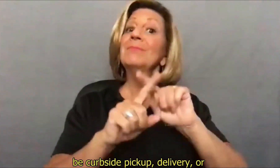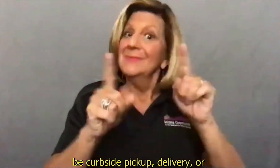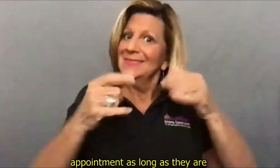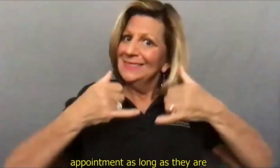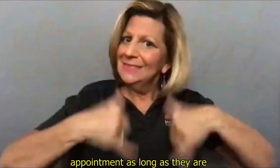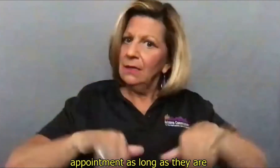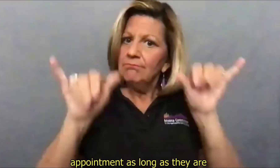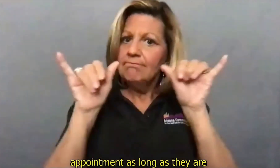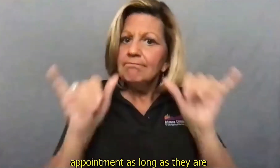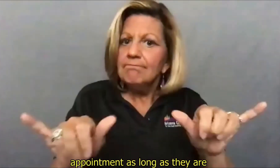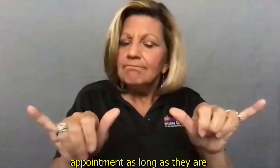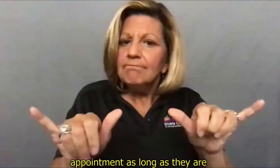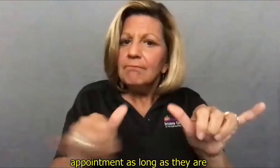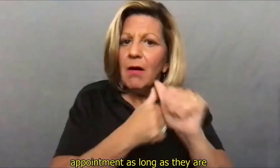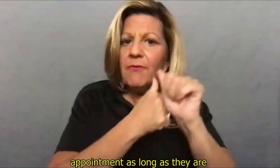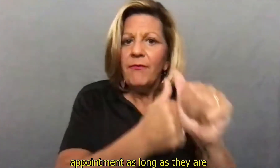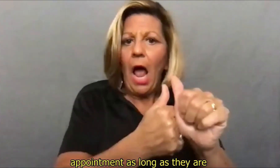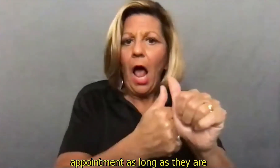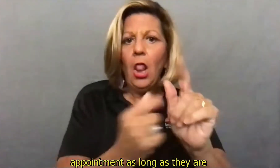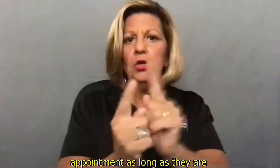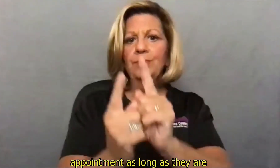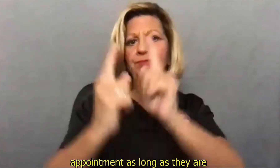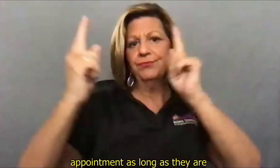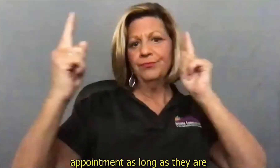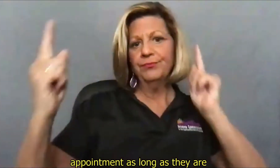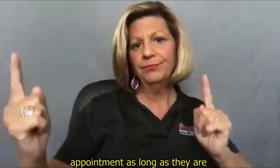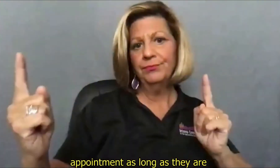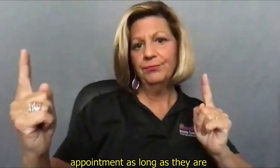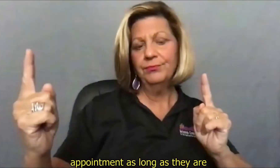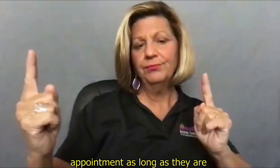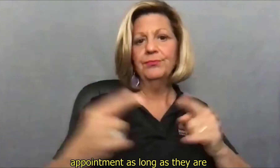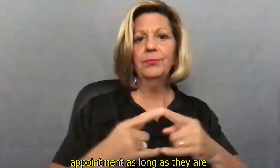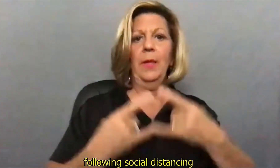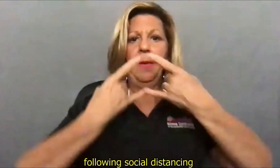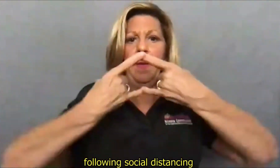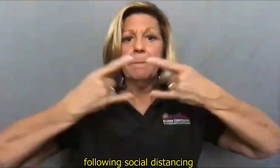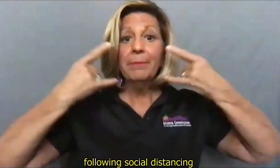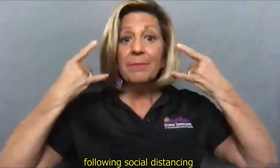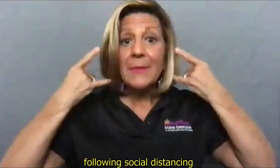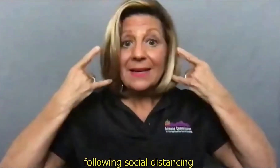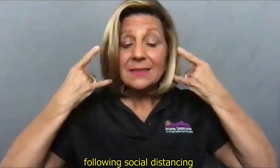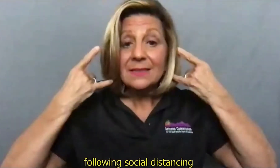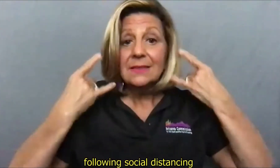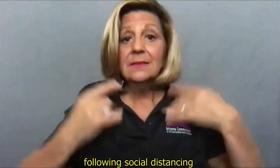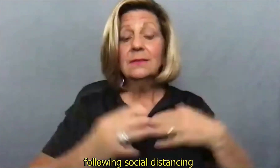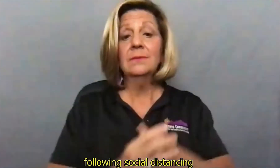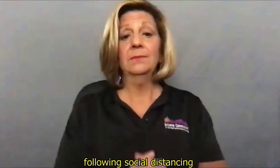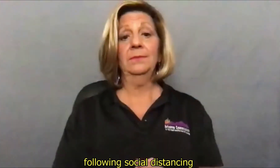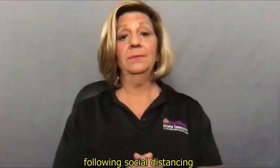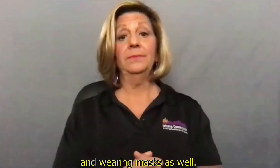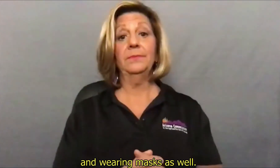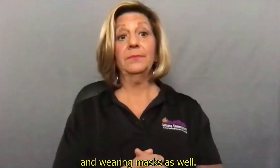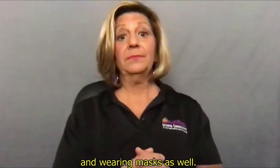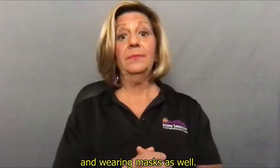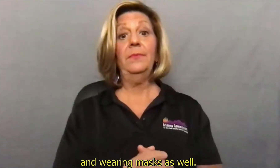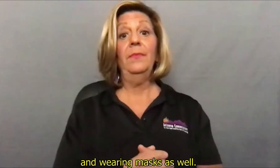or appointment, as long as they are following social distancing and wearing masks,